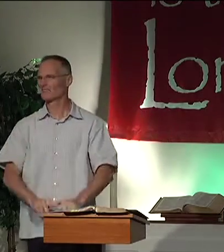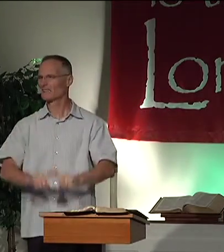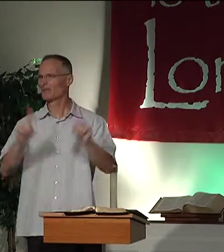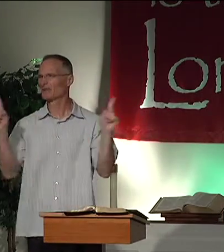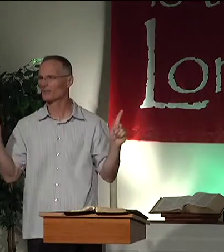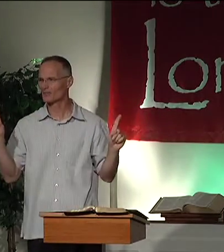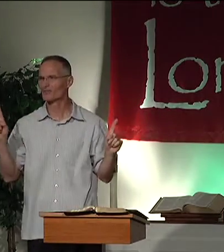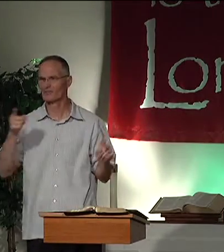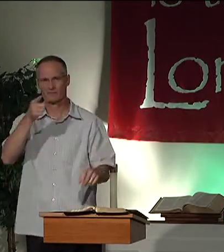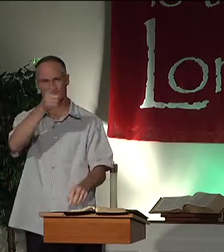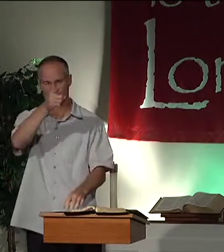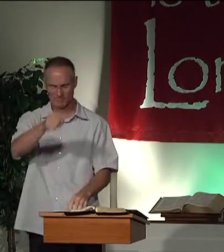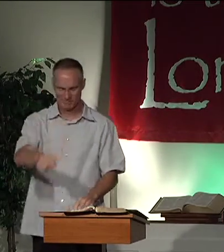it, is very different.